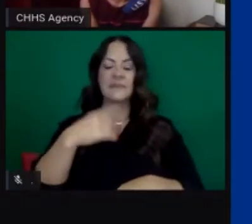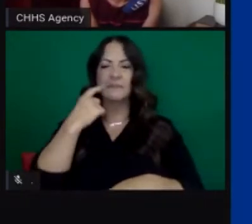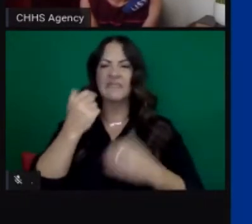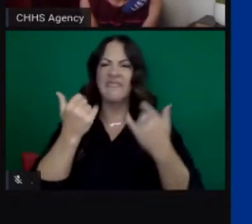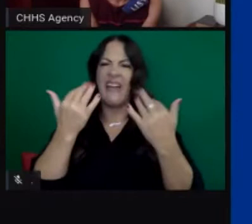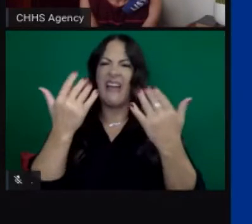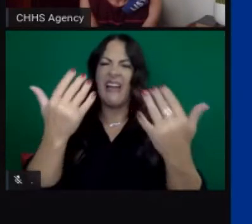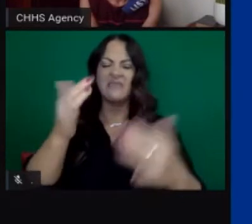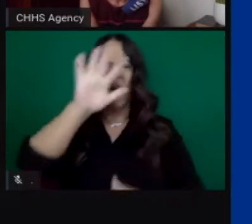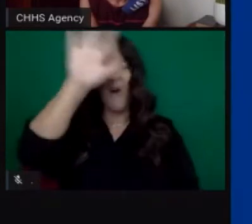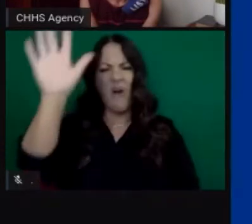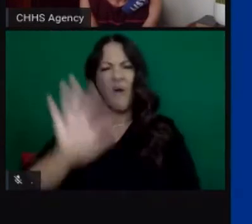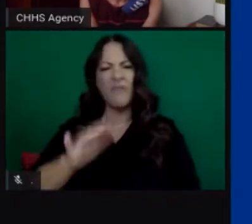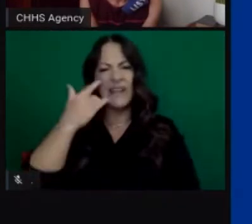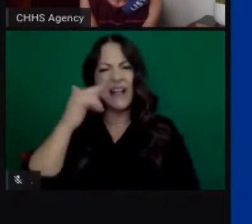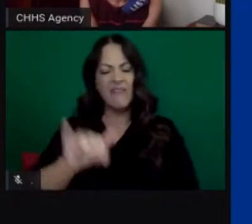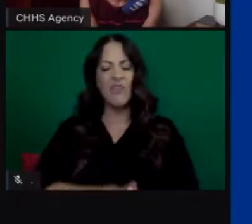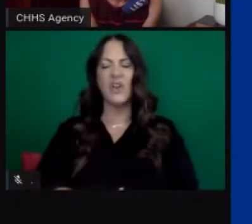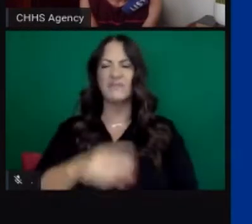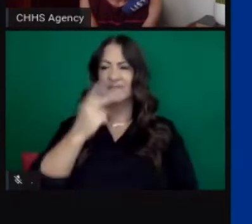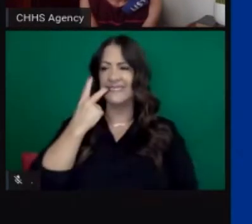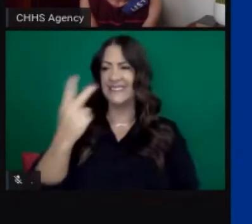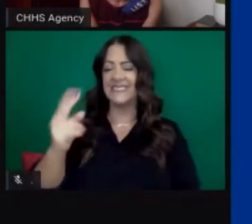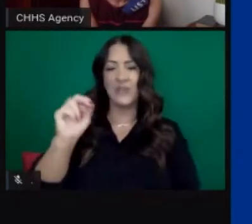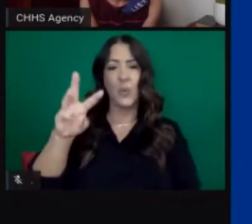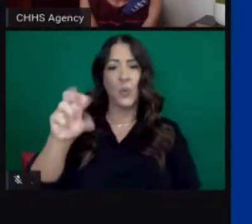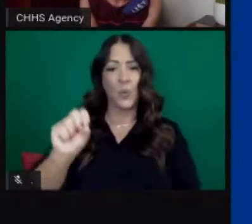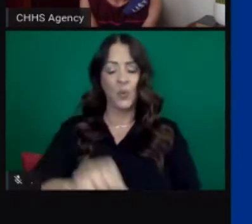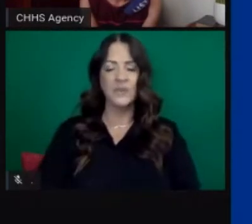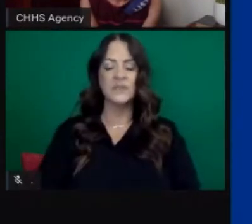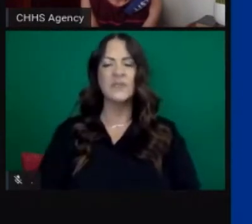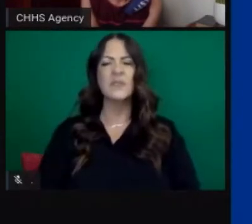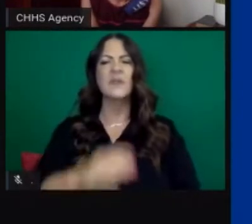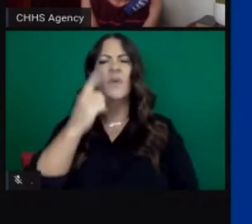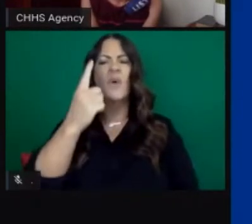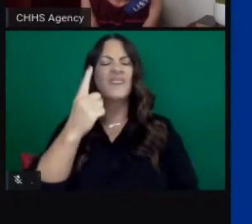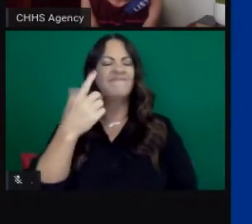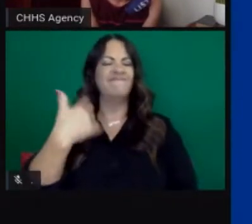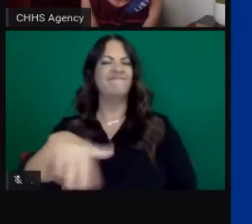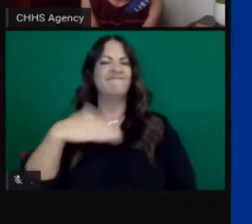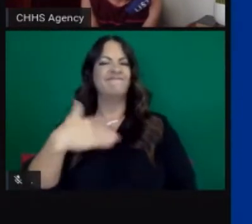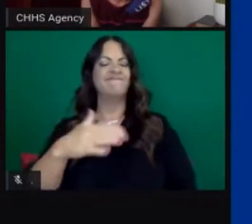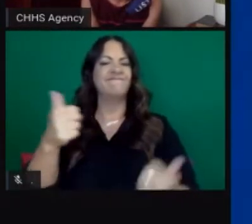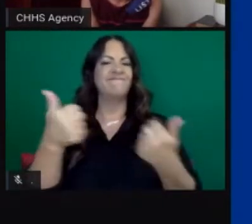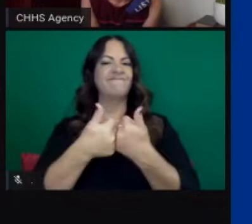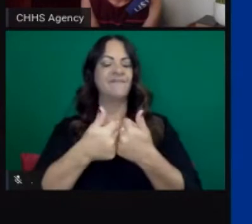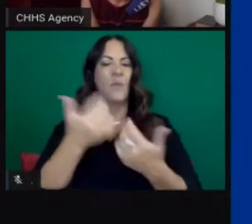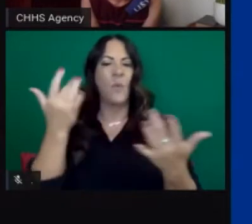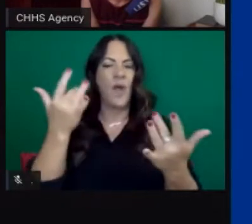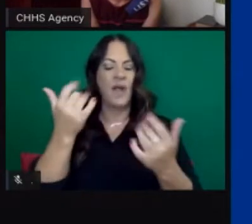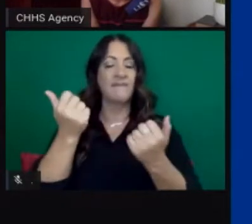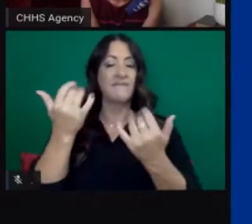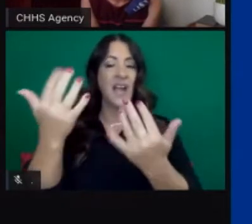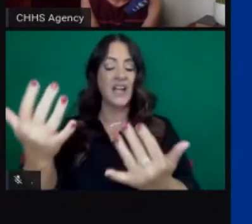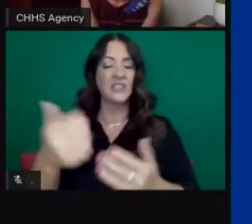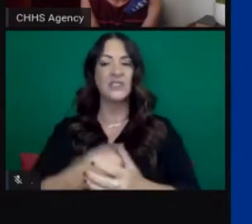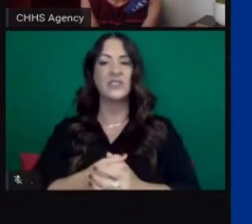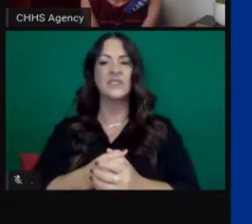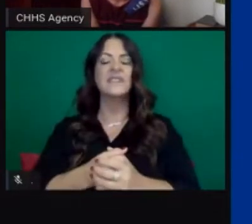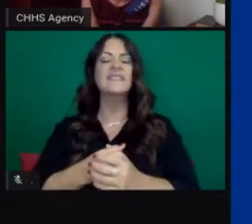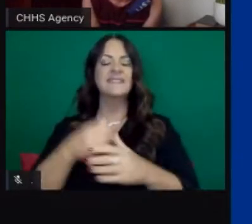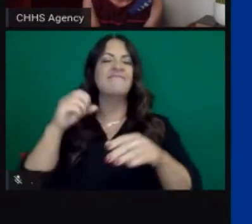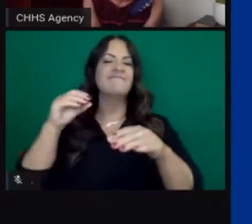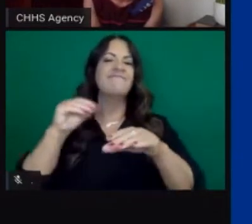across the state. And one thing that's really challenged all of us during this time of wildfires and poor air